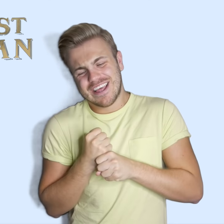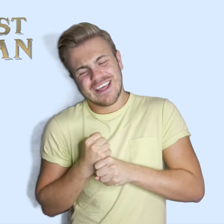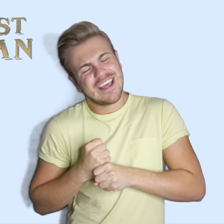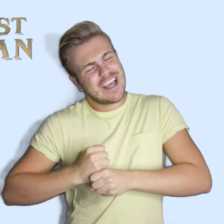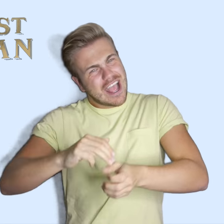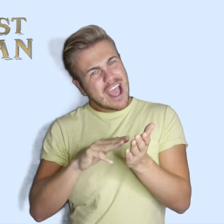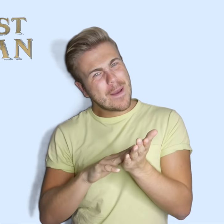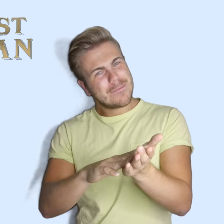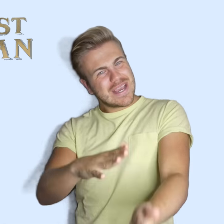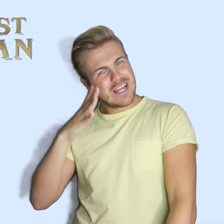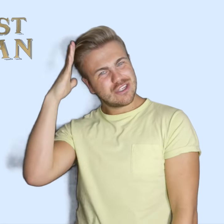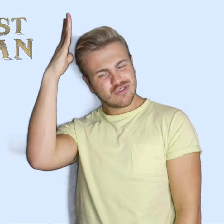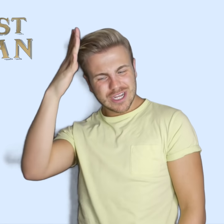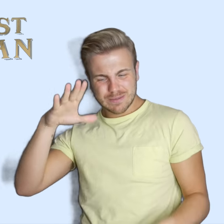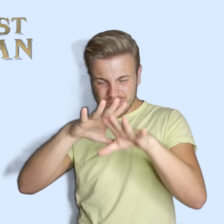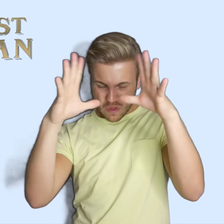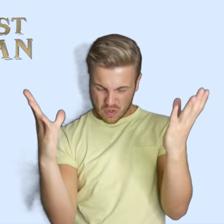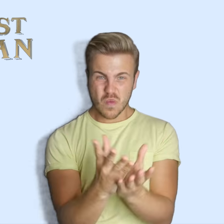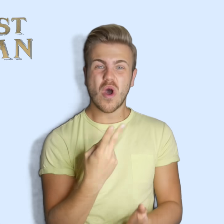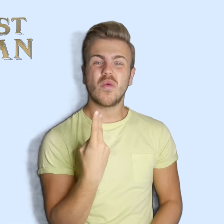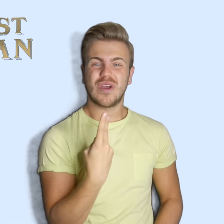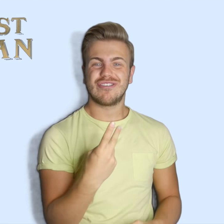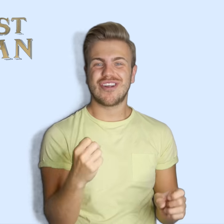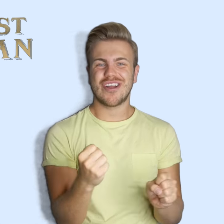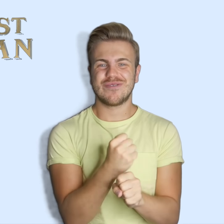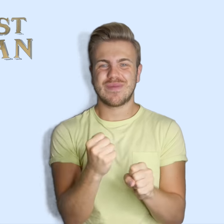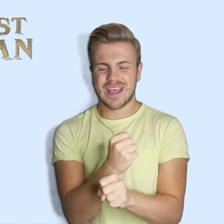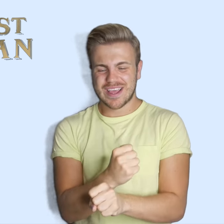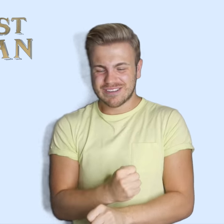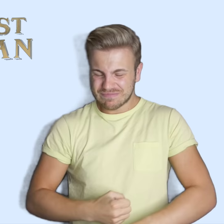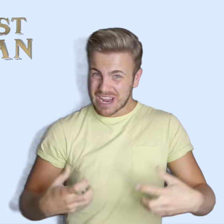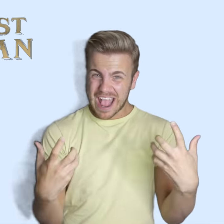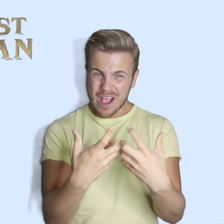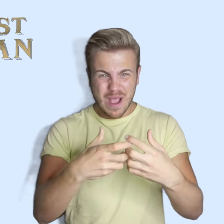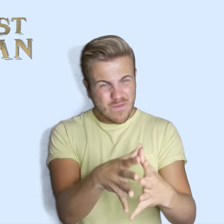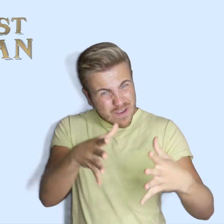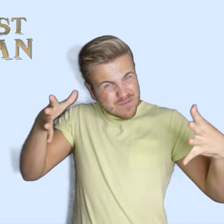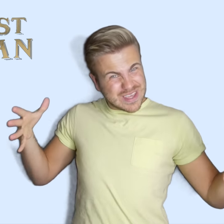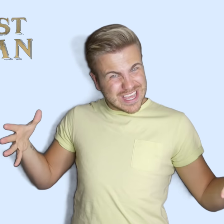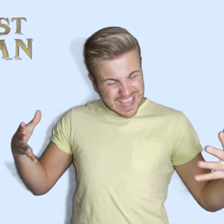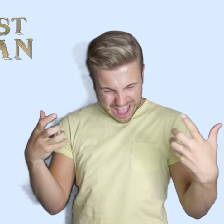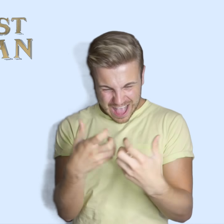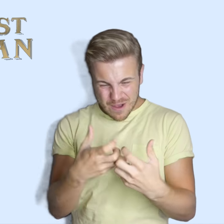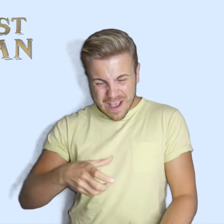A million dreams for the world we're gonna make However big, however